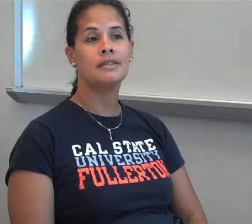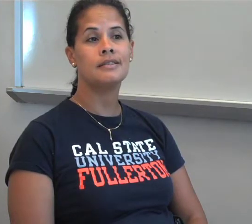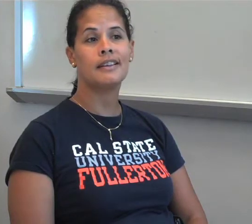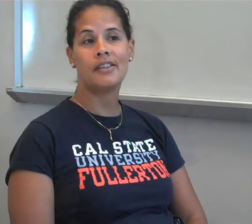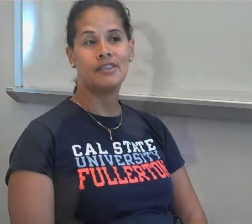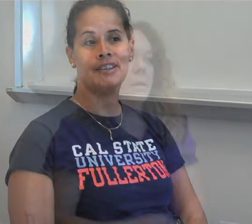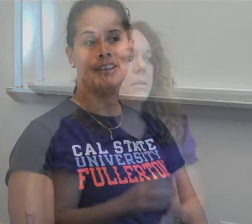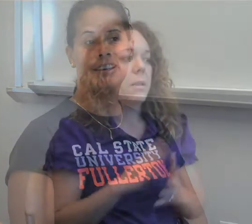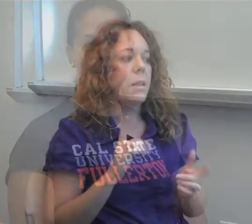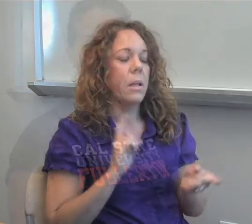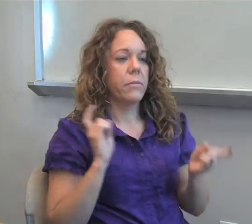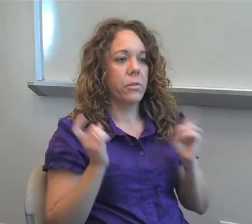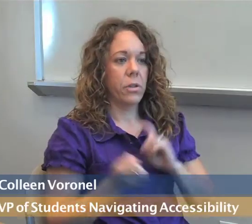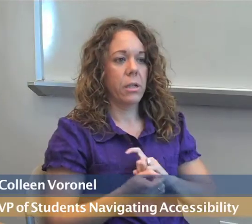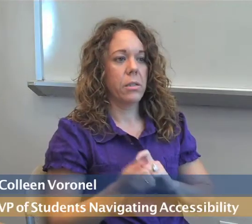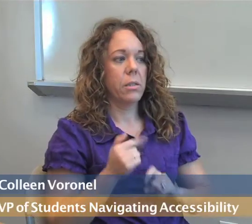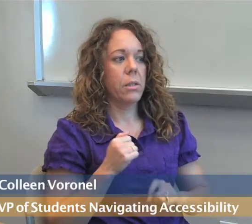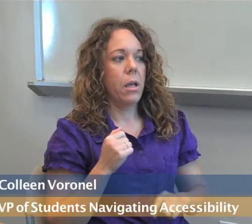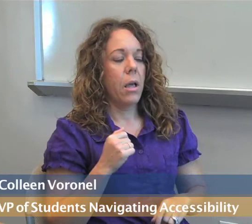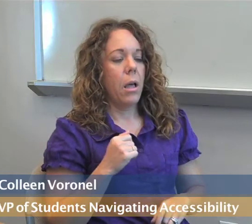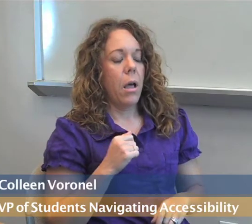together. There's been a lot of changes.